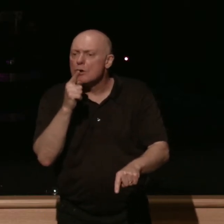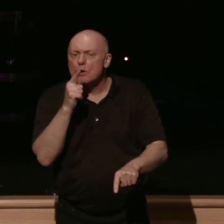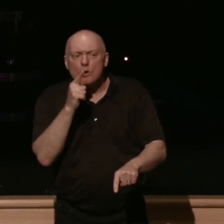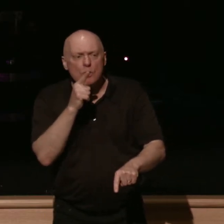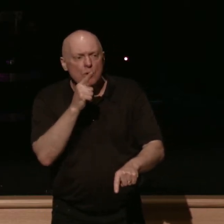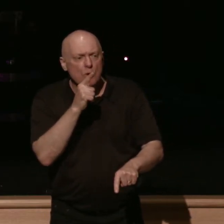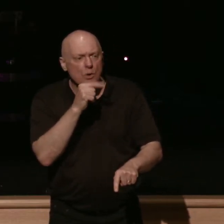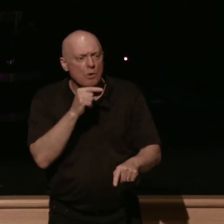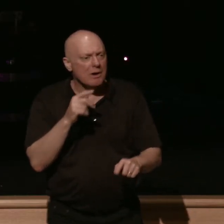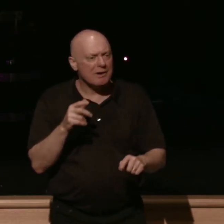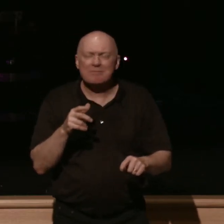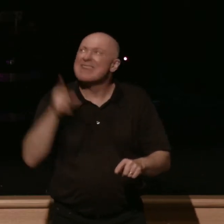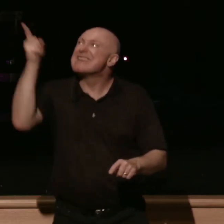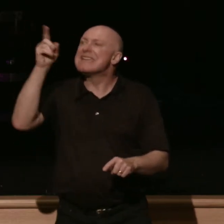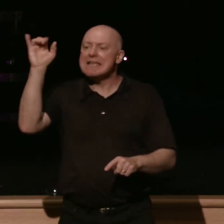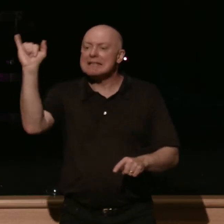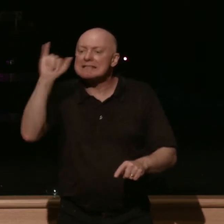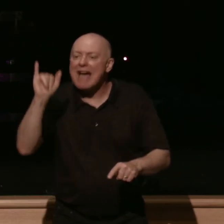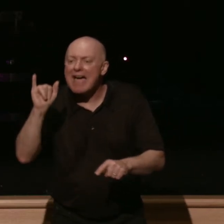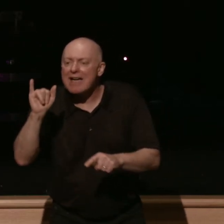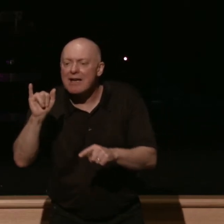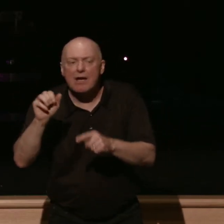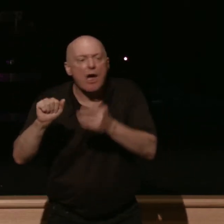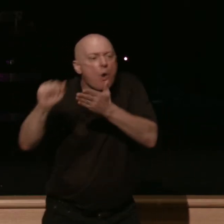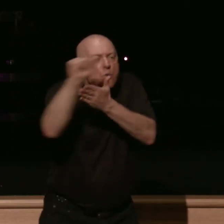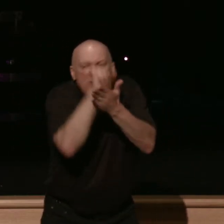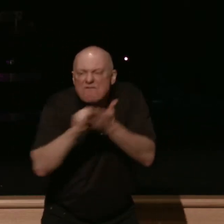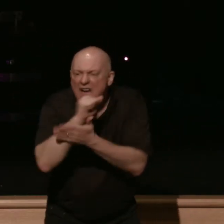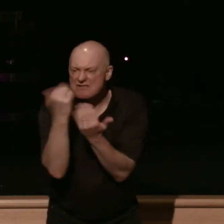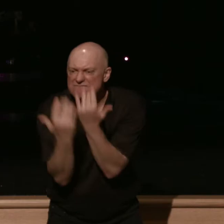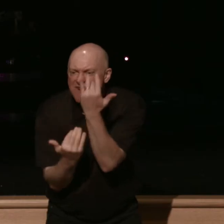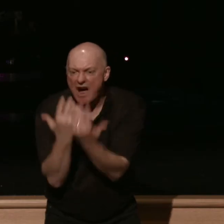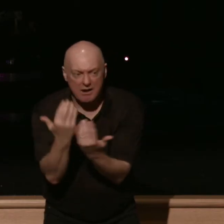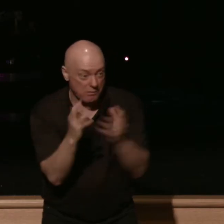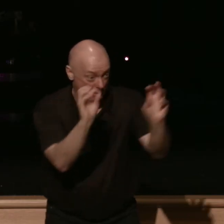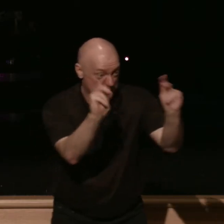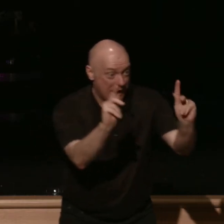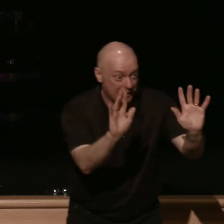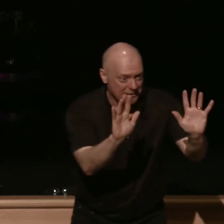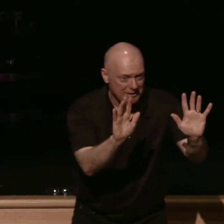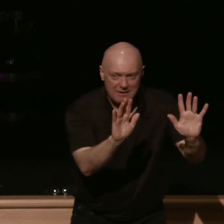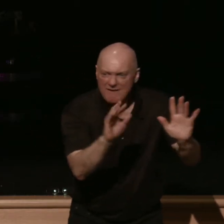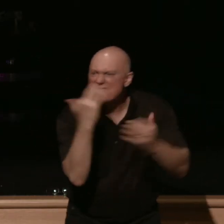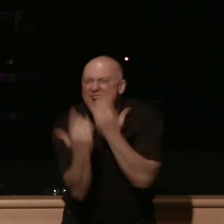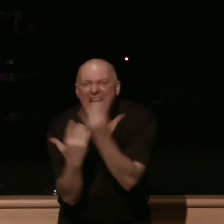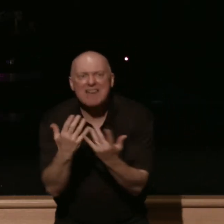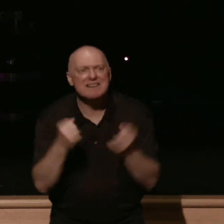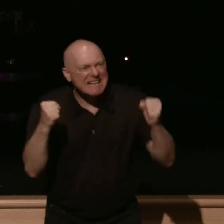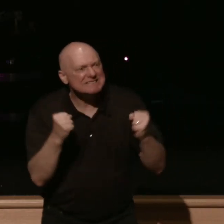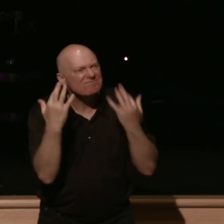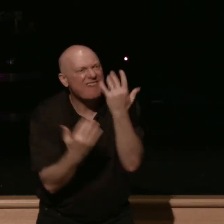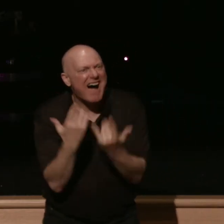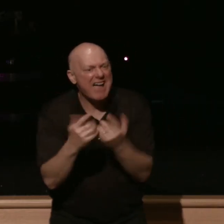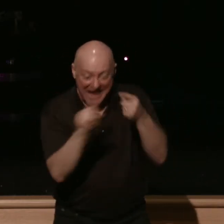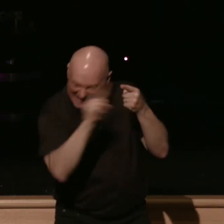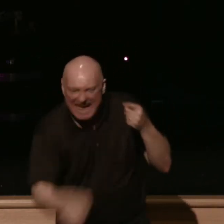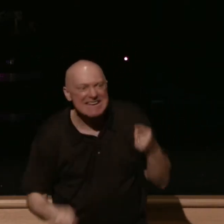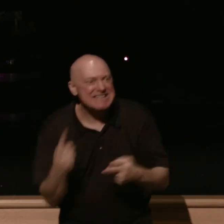coming for he is like a refiner's fire okay okay we're getting close fire all right here we go lightning bolt coming and like